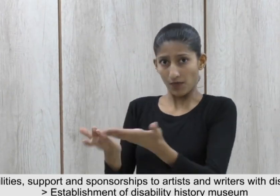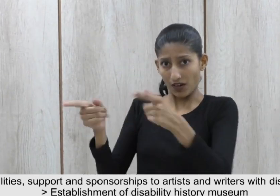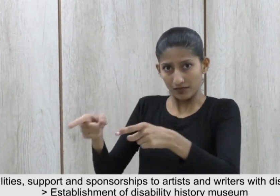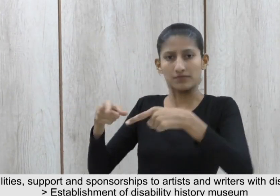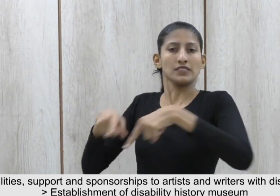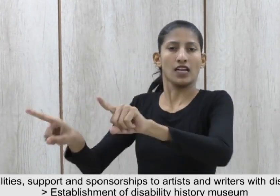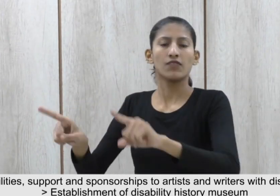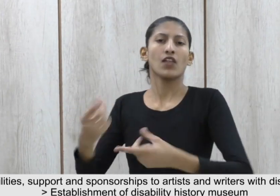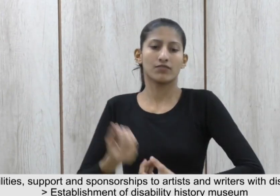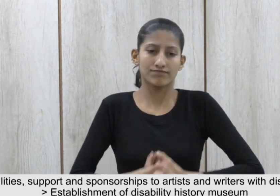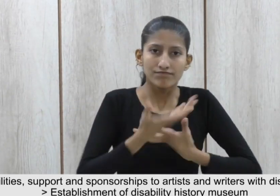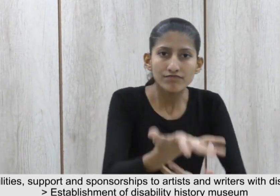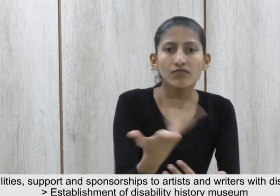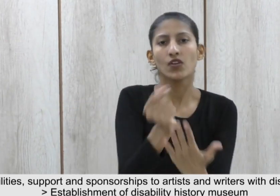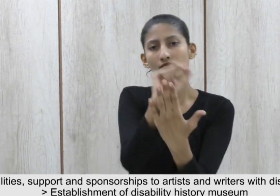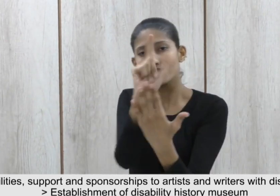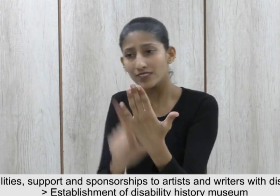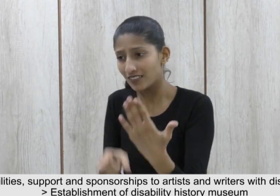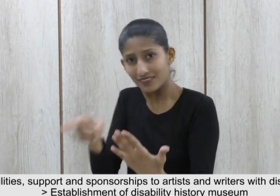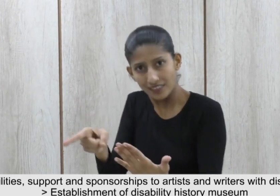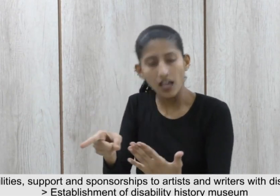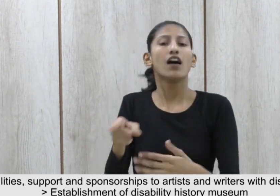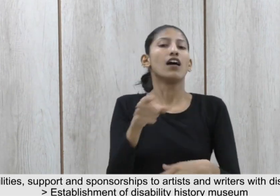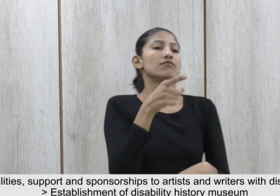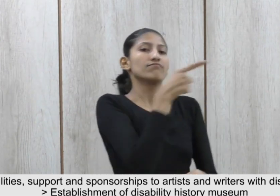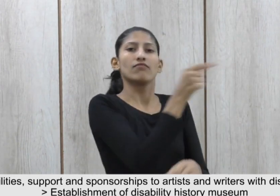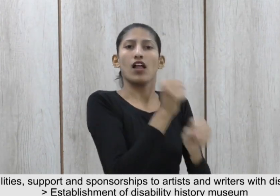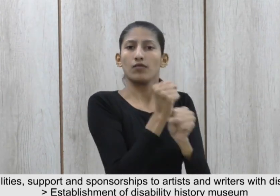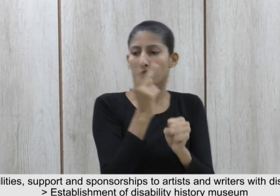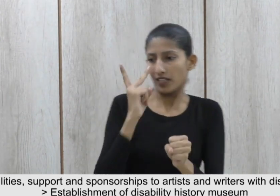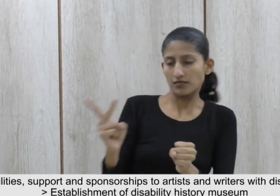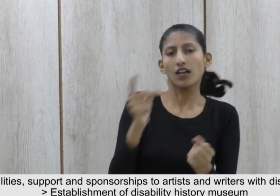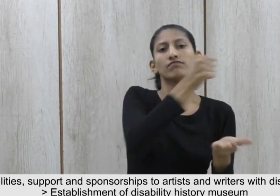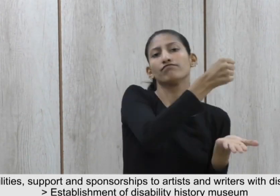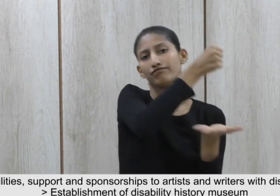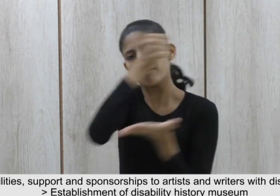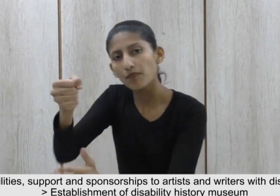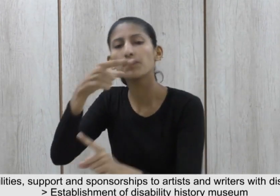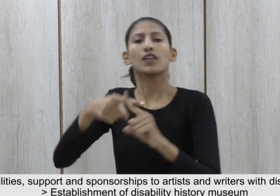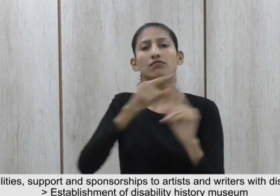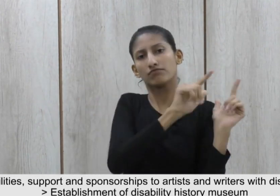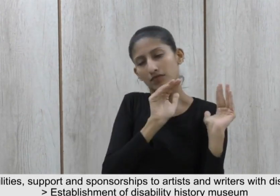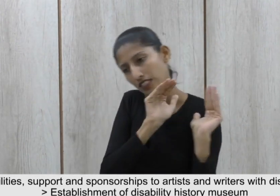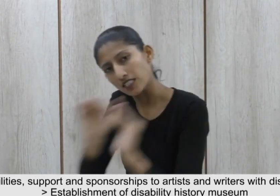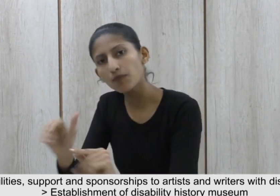Facilities, support and sponsorships to artists and writers with disabilities. 10.